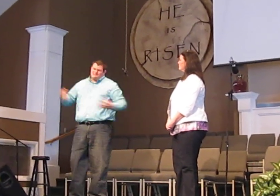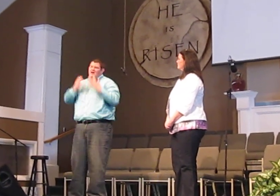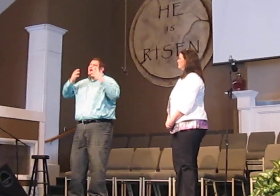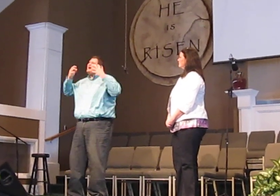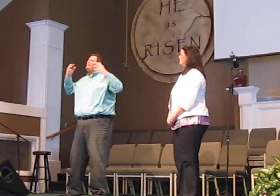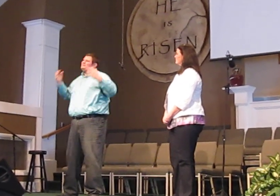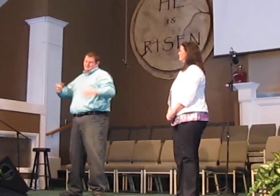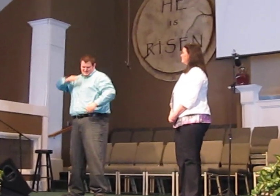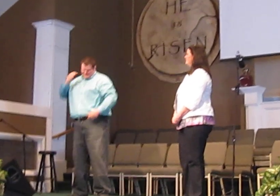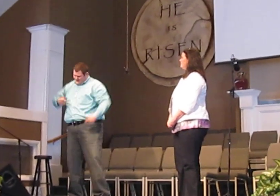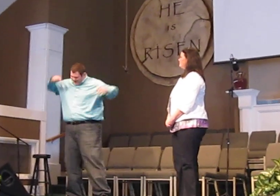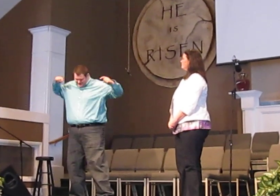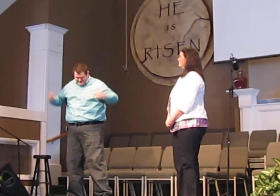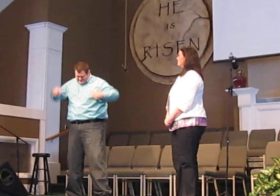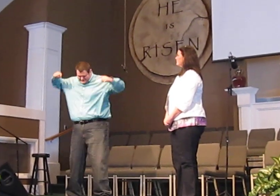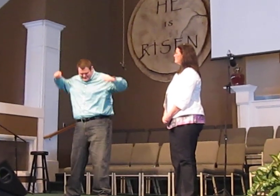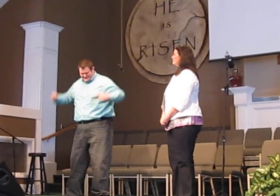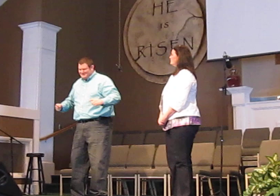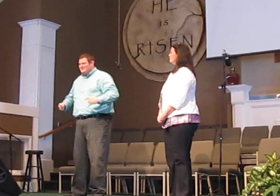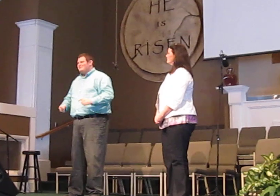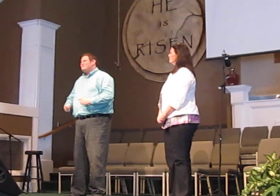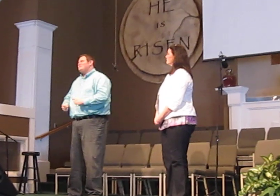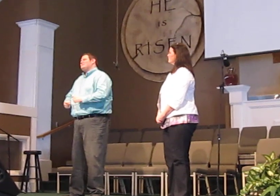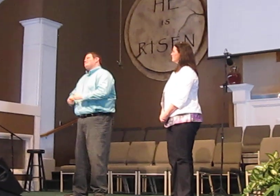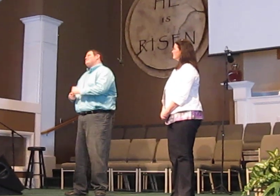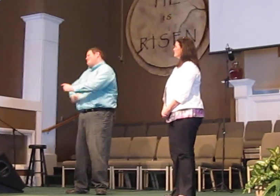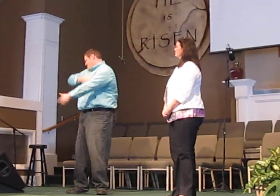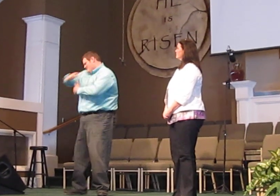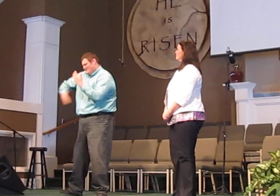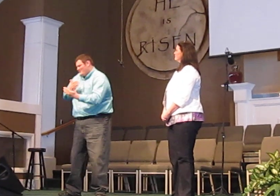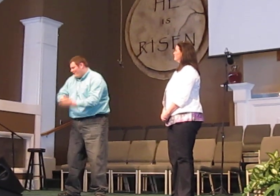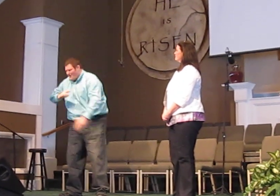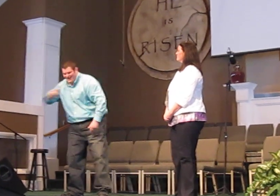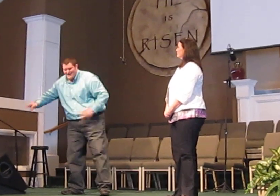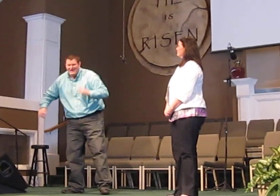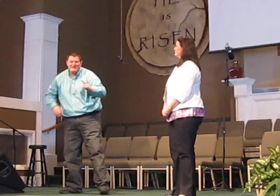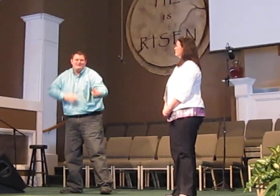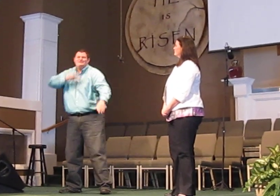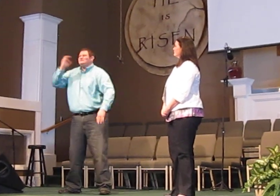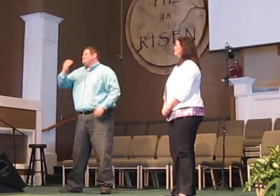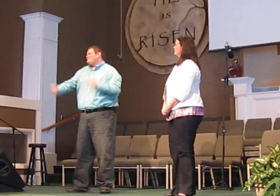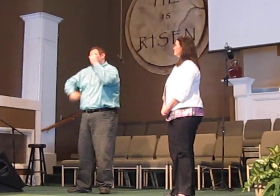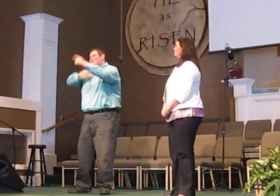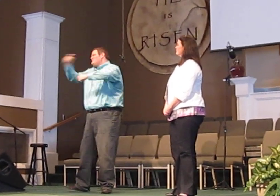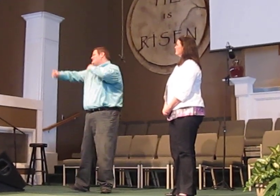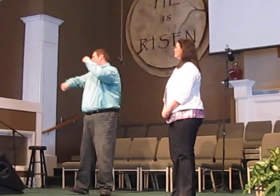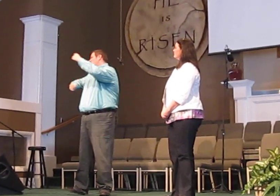Despising our sin Or hell seemed to whisper